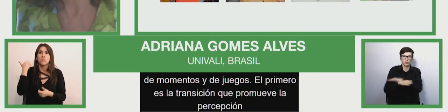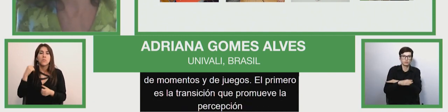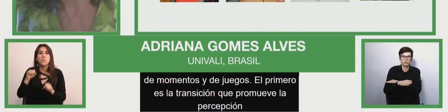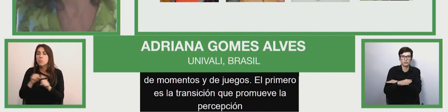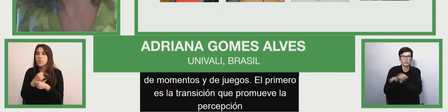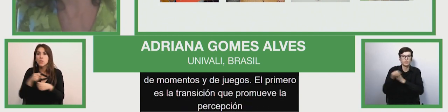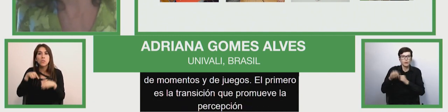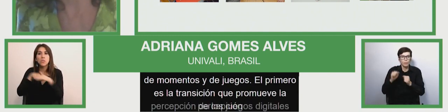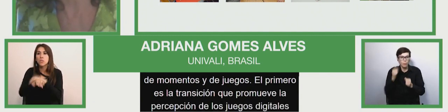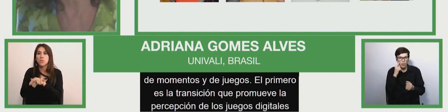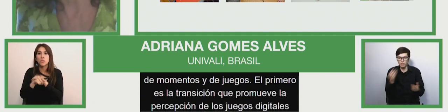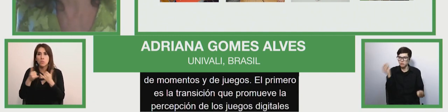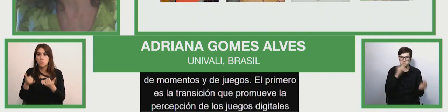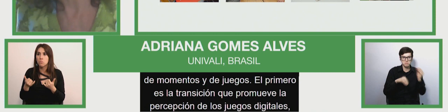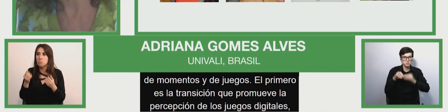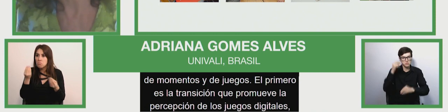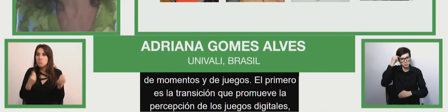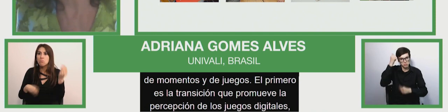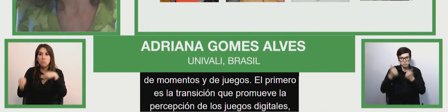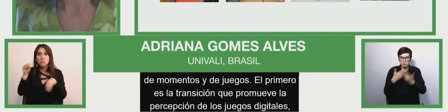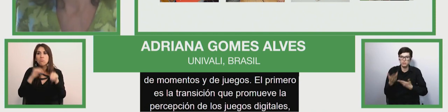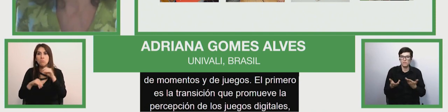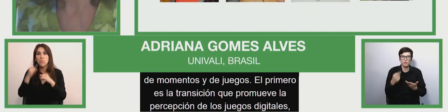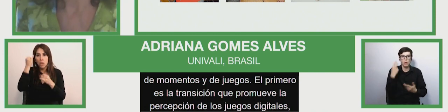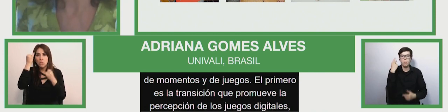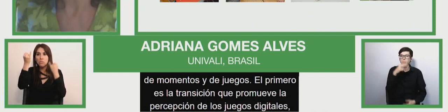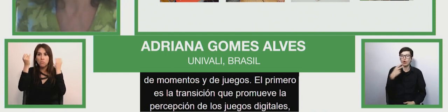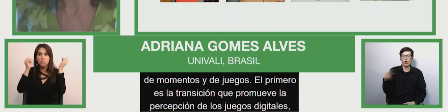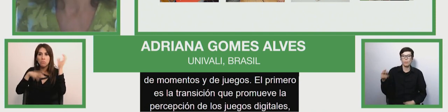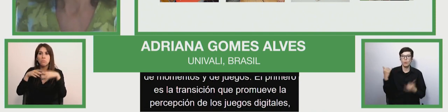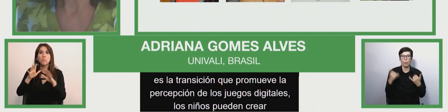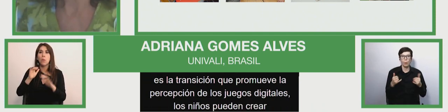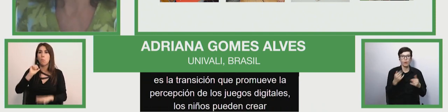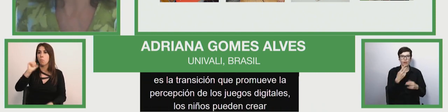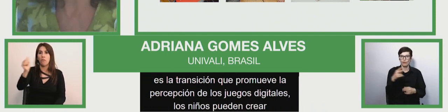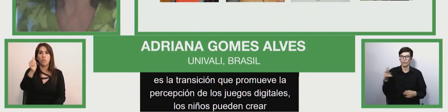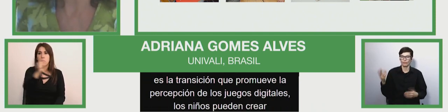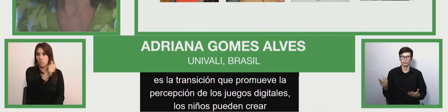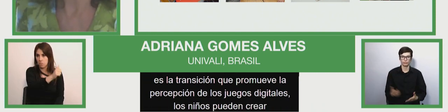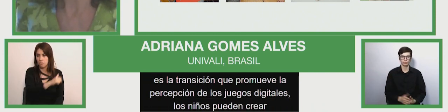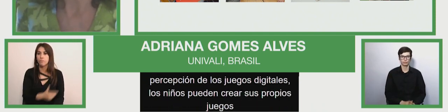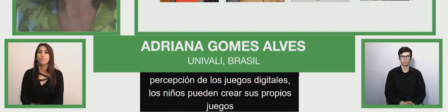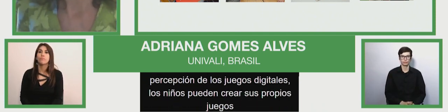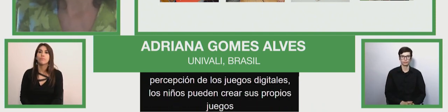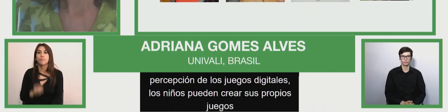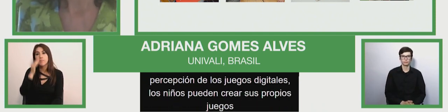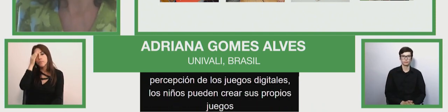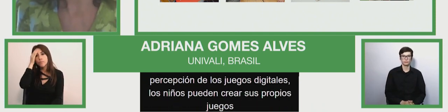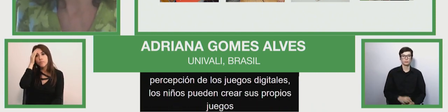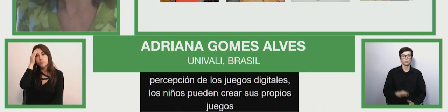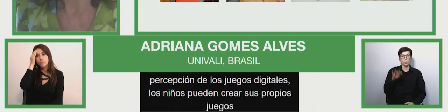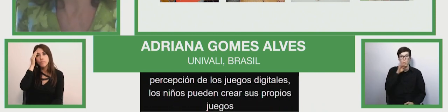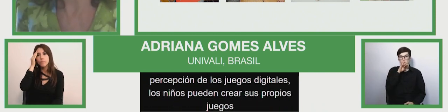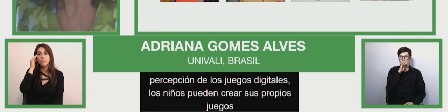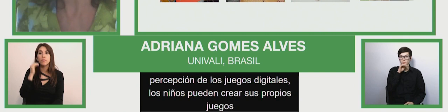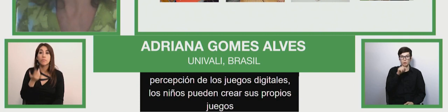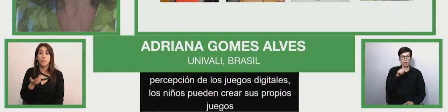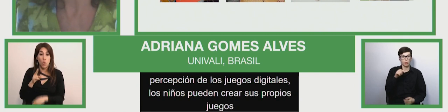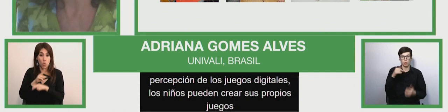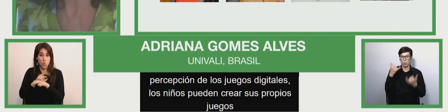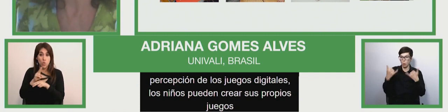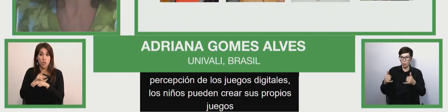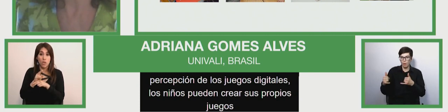perception about the process of creating a digital games children can create can create the